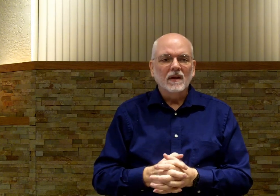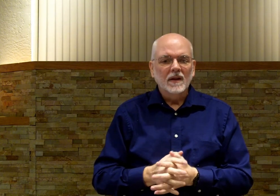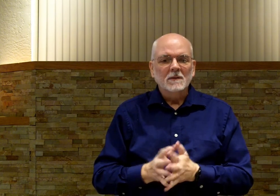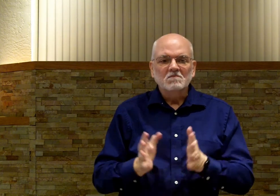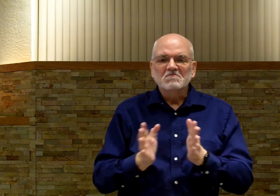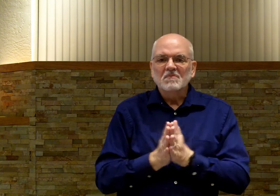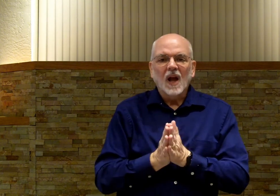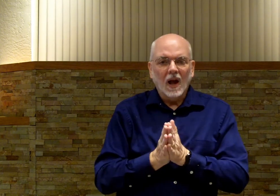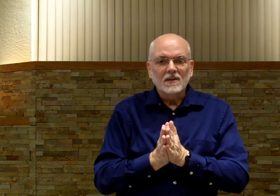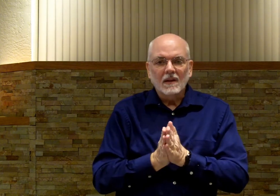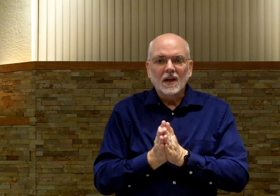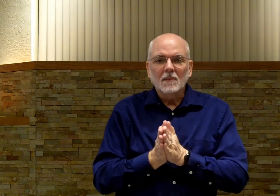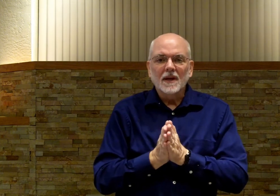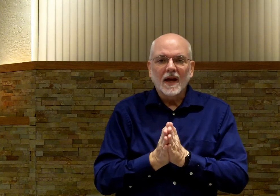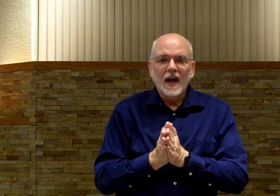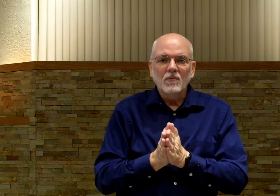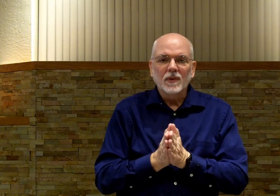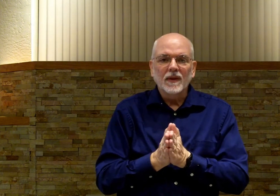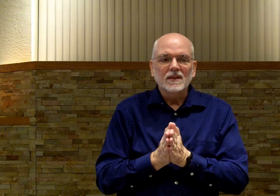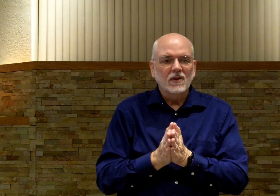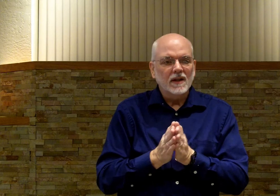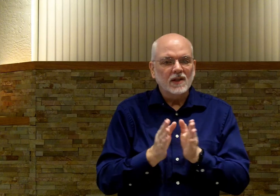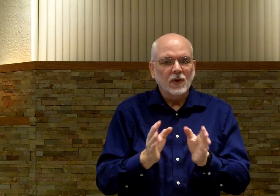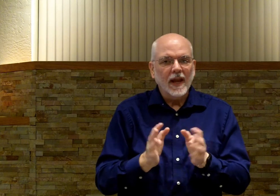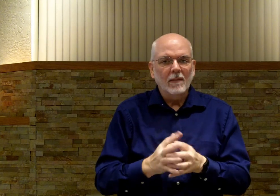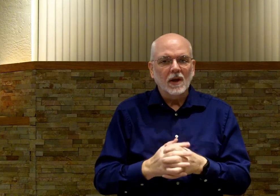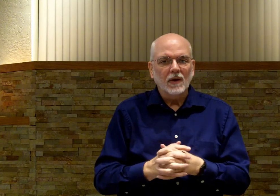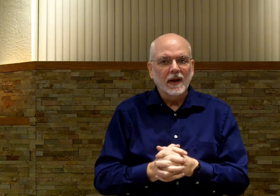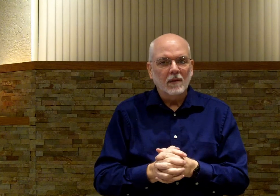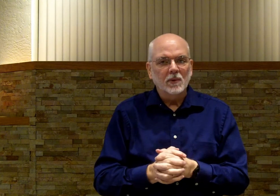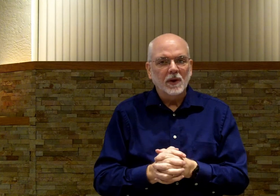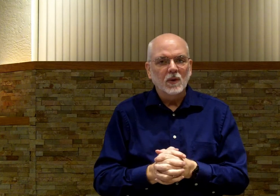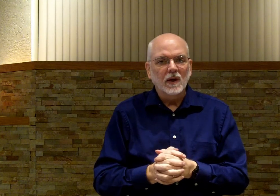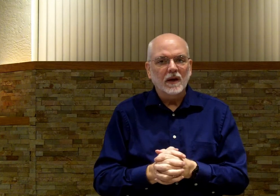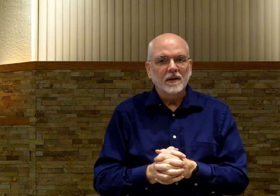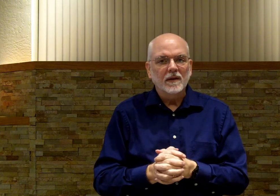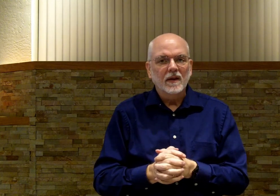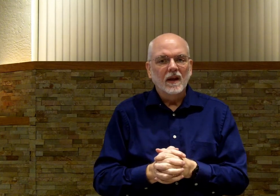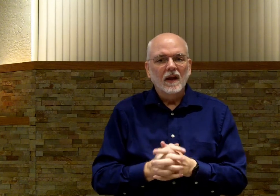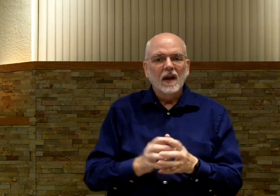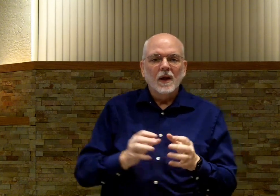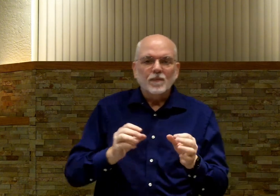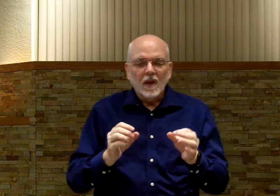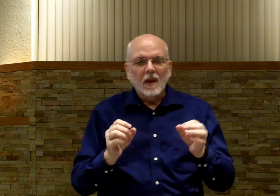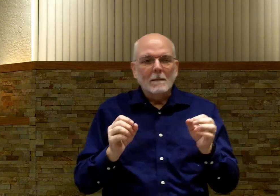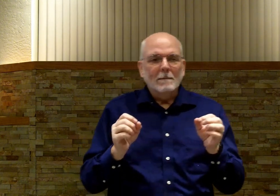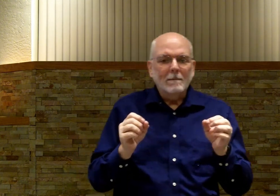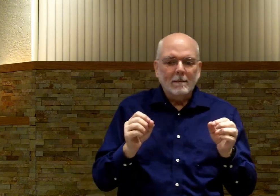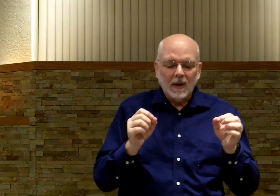a little bit of time with this, you'll get this vocabulary down pretty quick. But